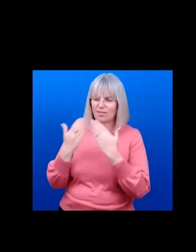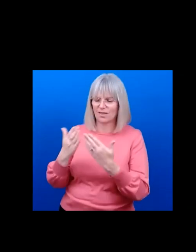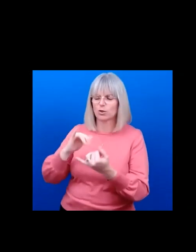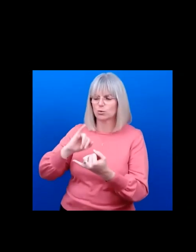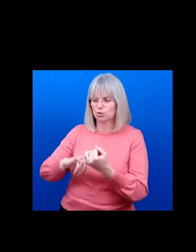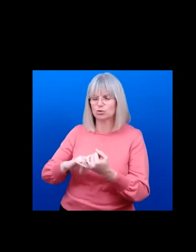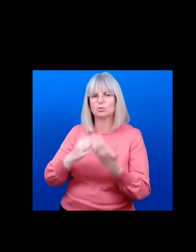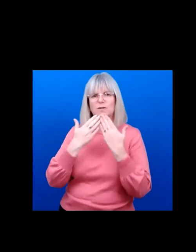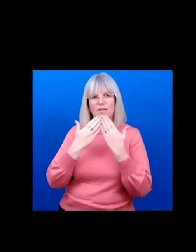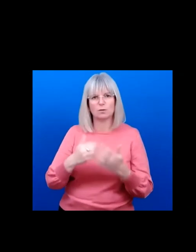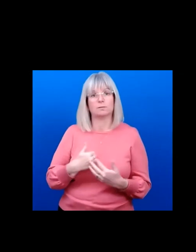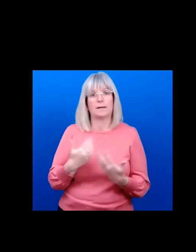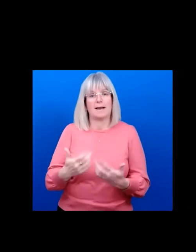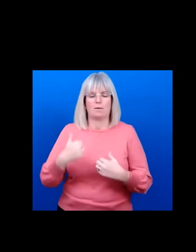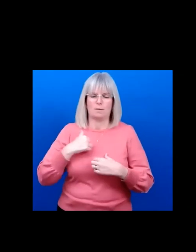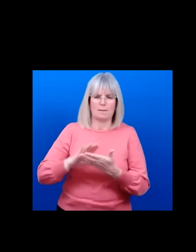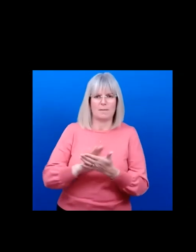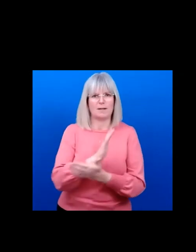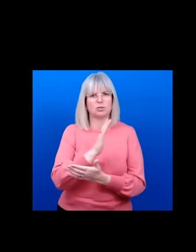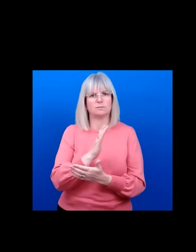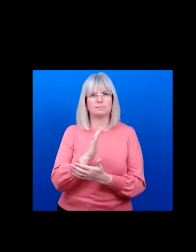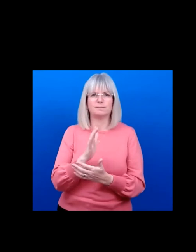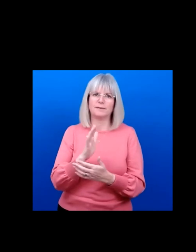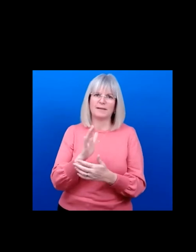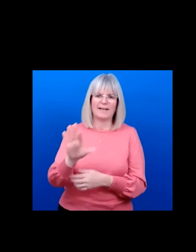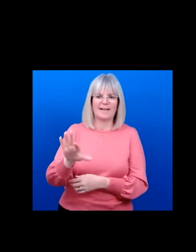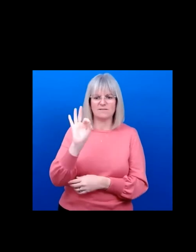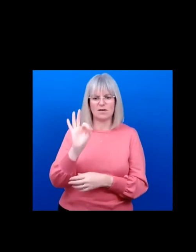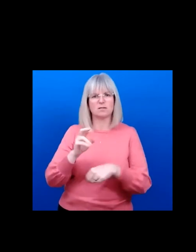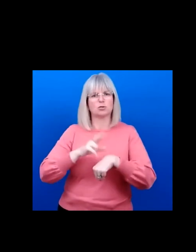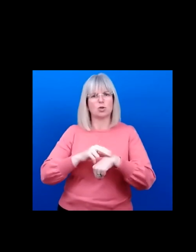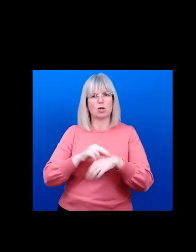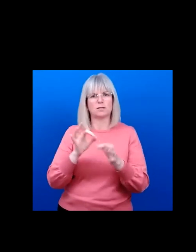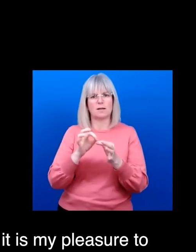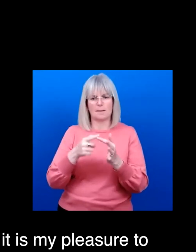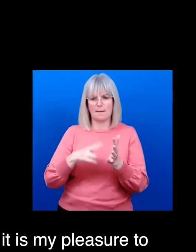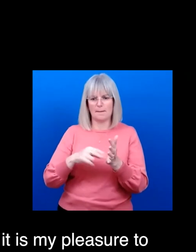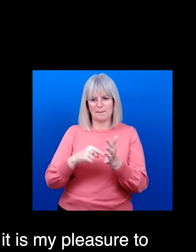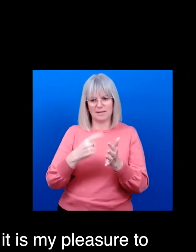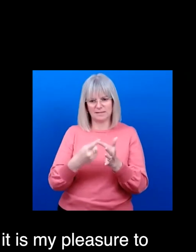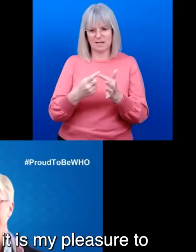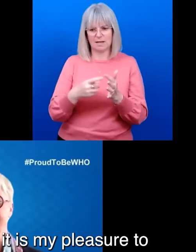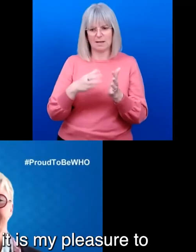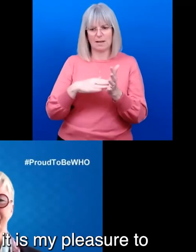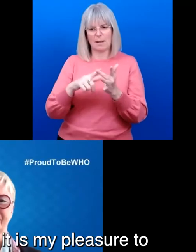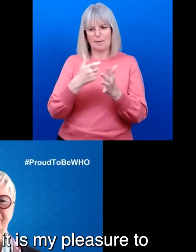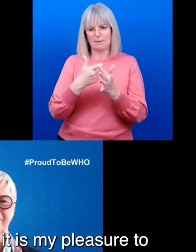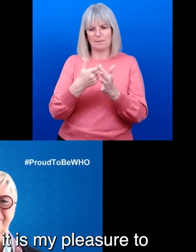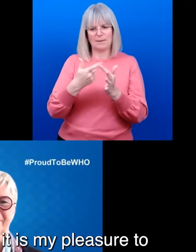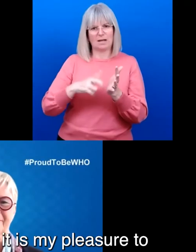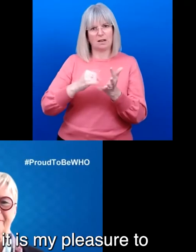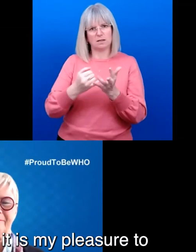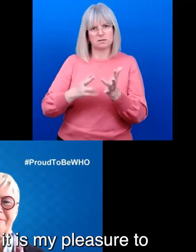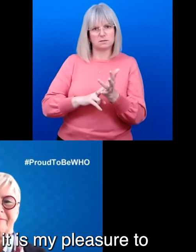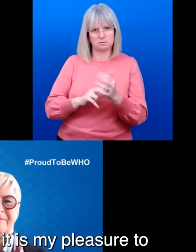pleasure to invite Dr bentay Nicholson director of non communicable diseases and promoting health through the life course to make